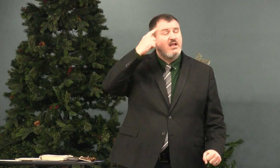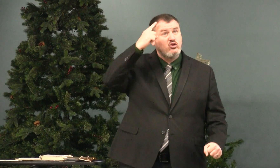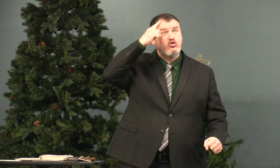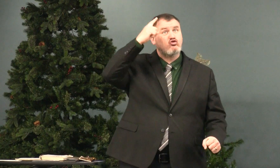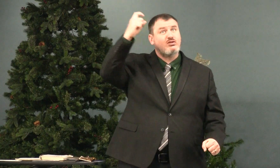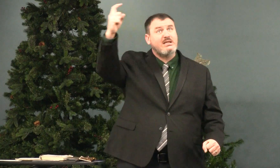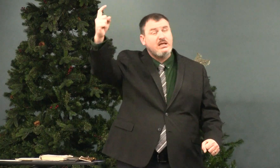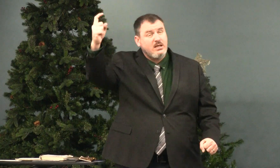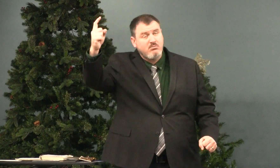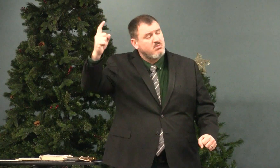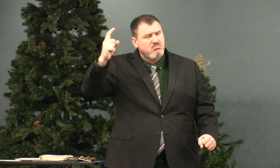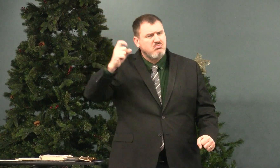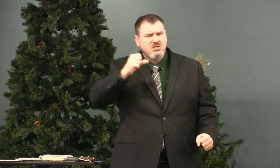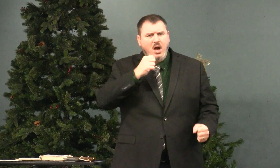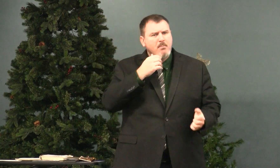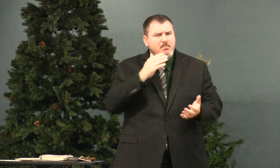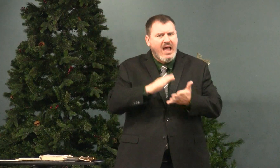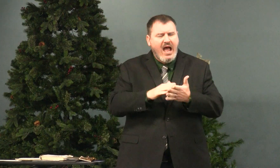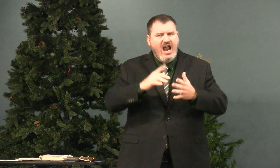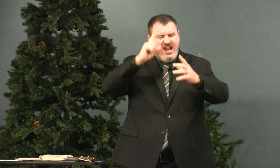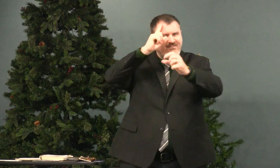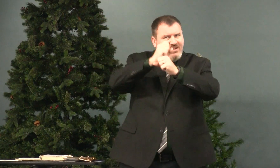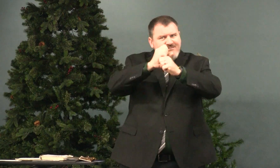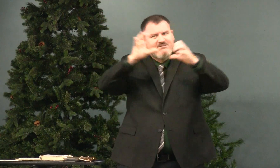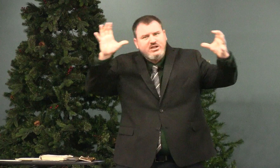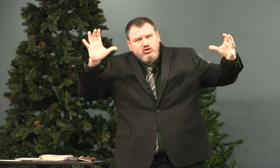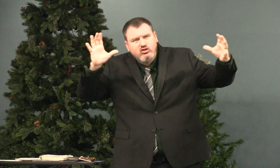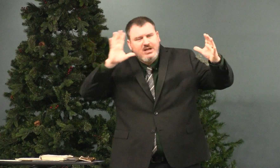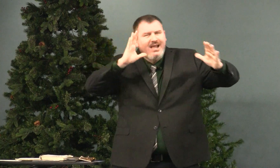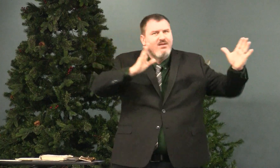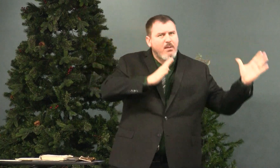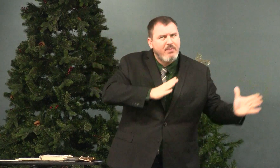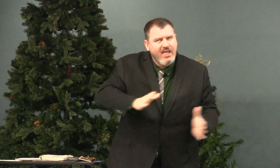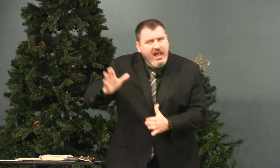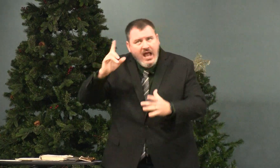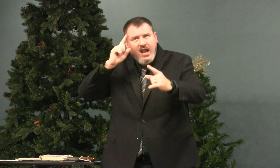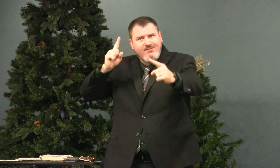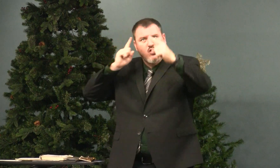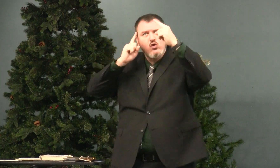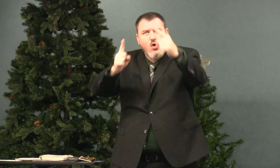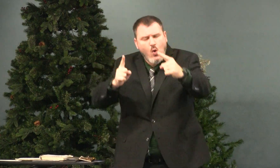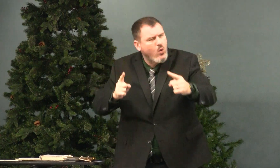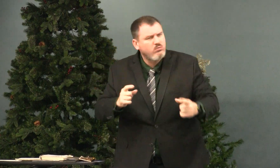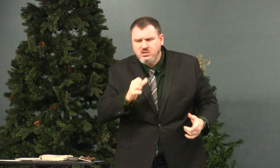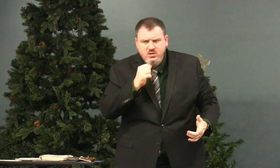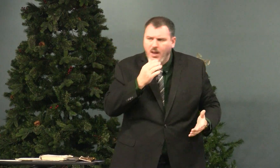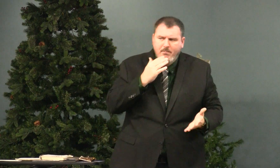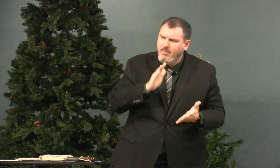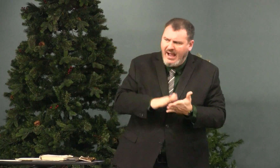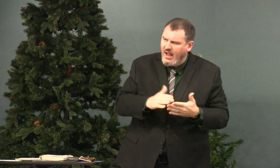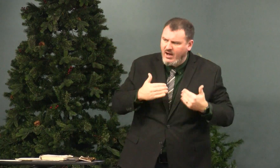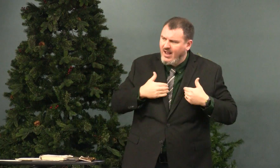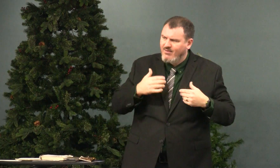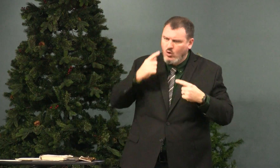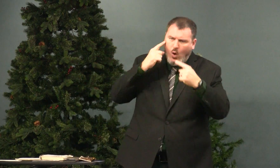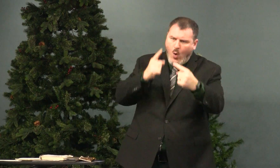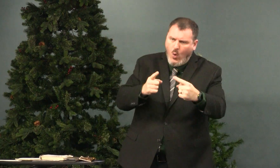I think, and it's not bad to dream, to have a vision and a plan and a goal. That's not bad,